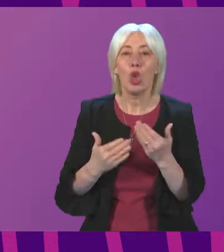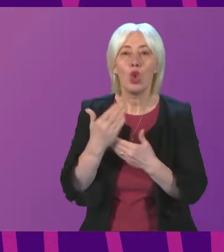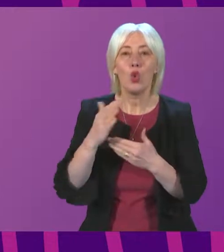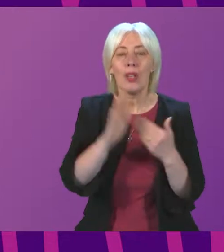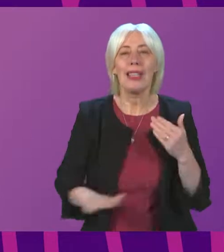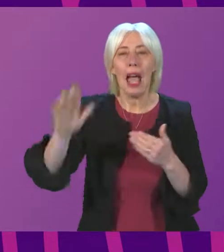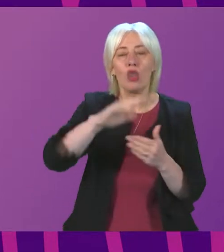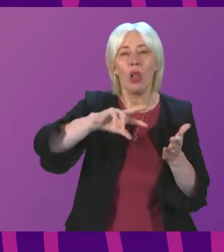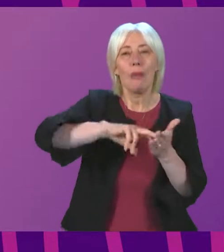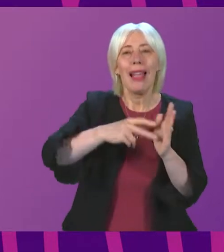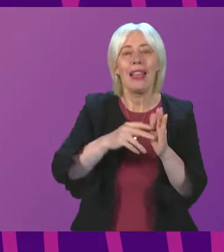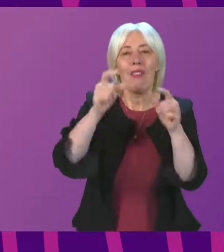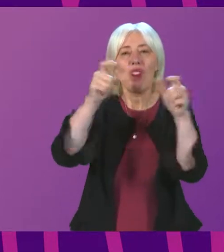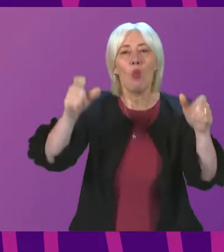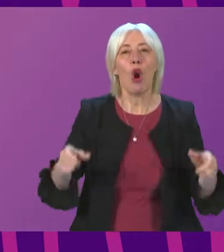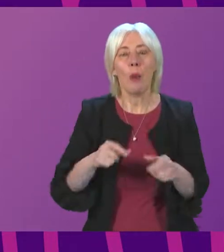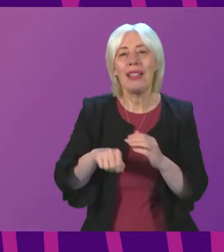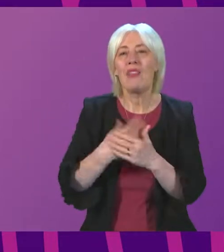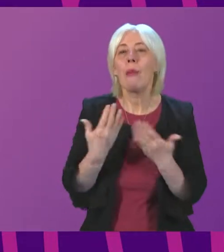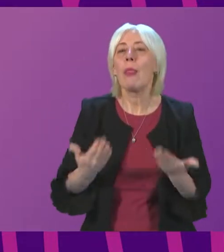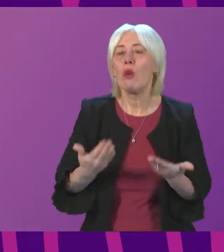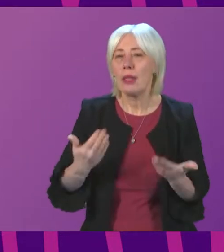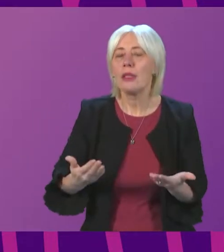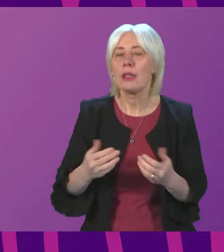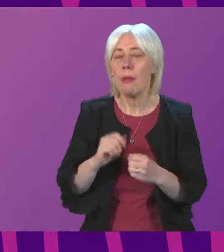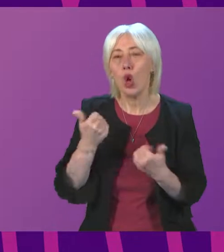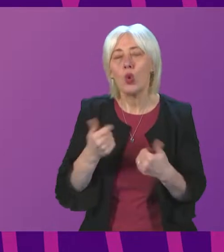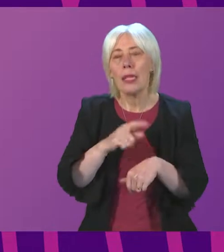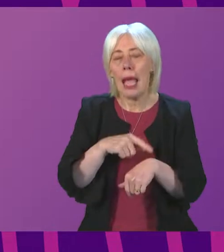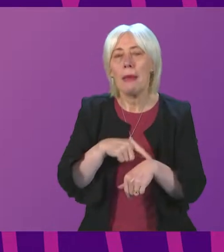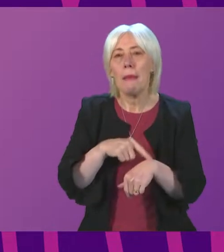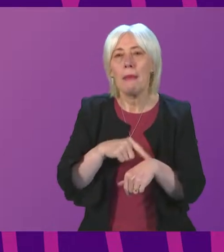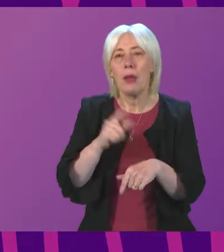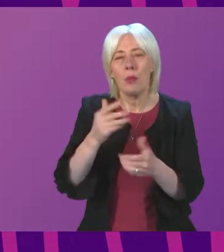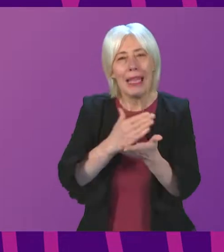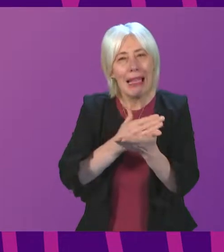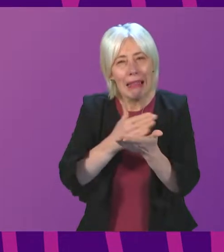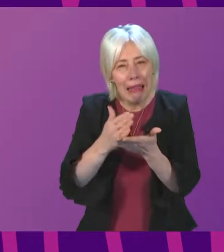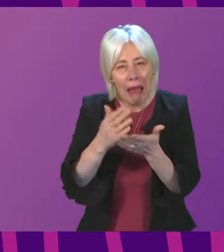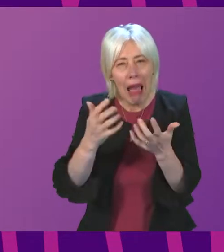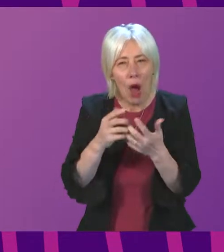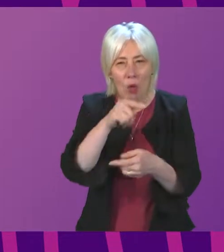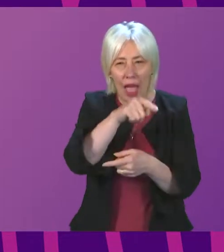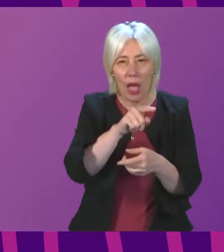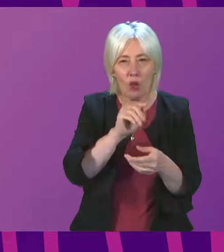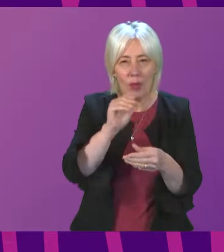planning framework being developed currently, it might be an opportune moment to try and be clear about feeding this into the process.